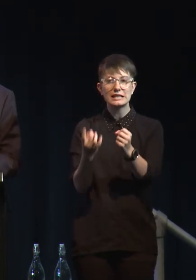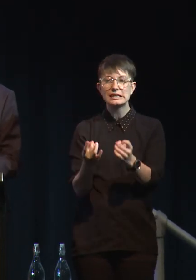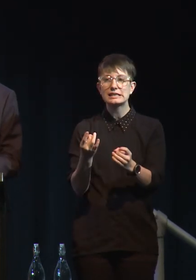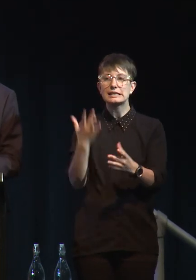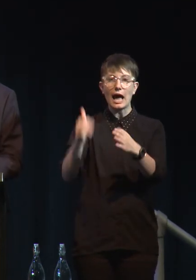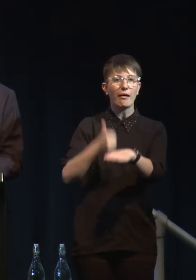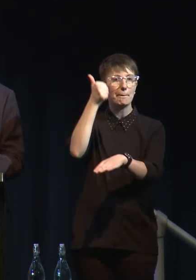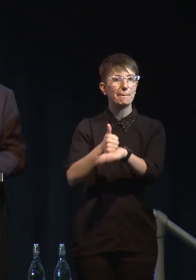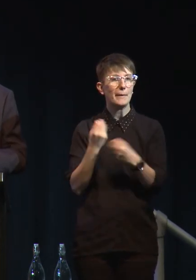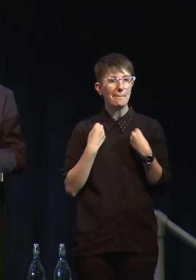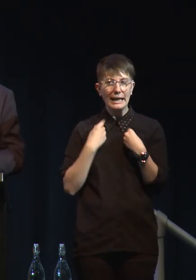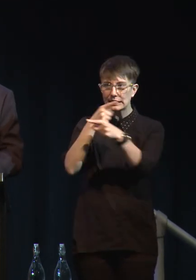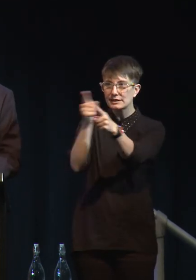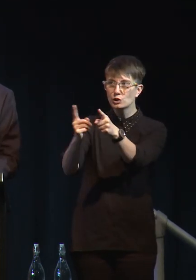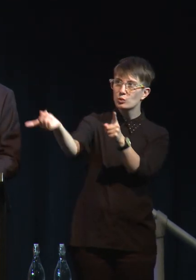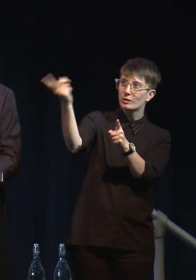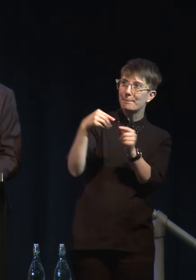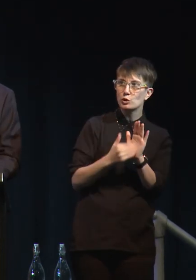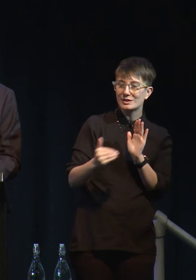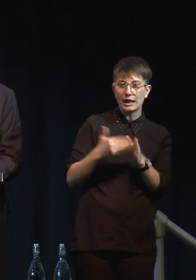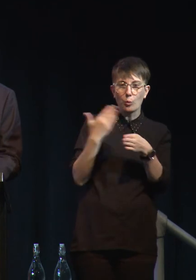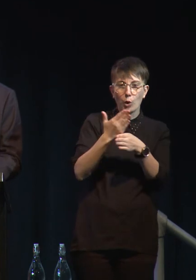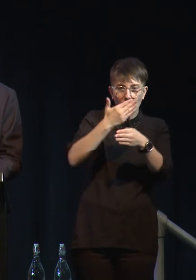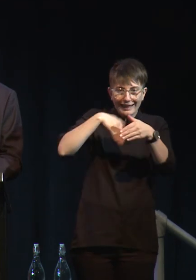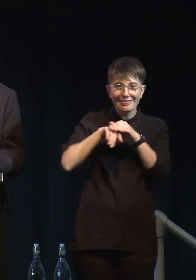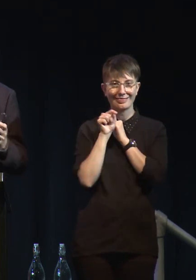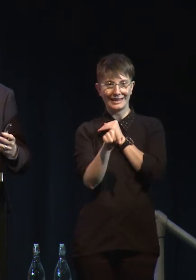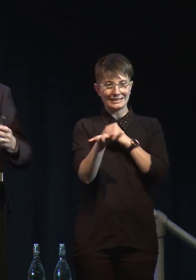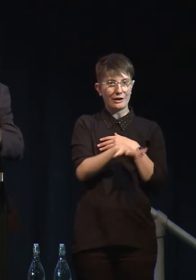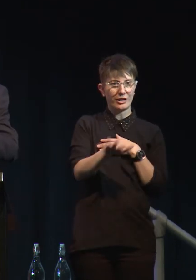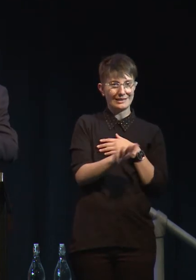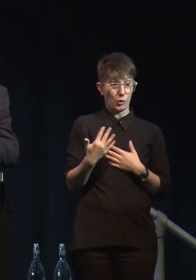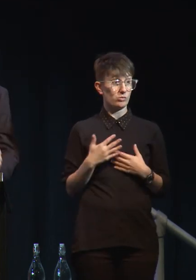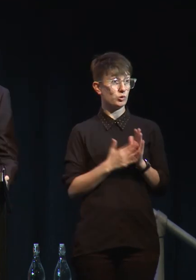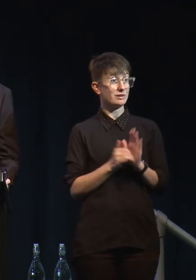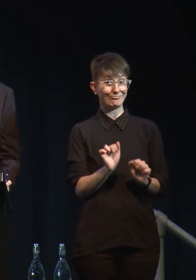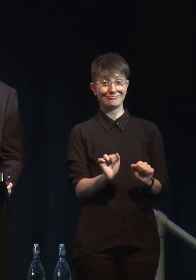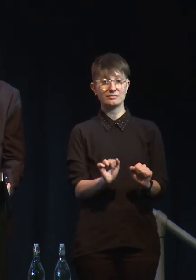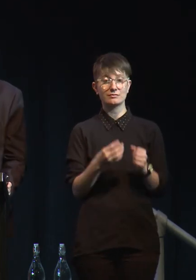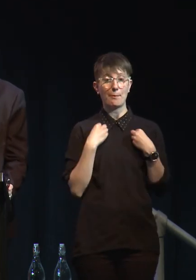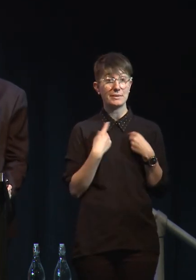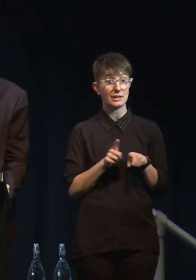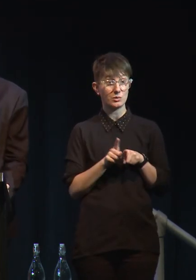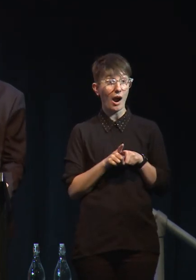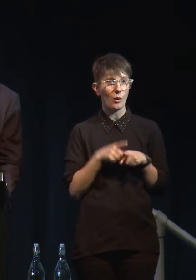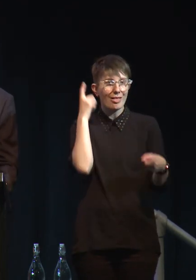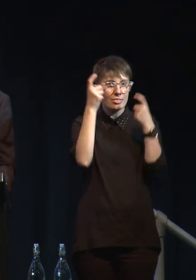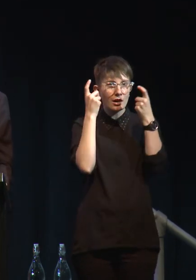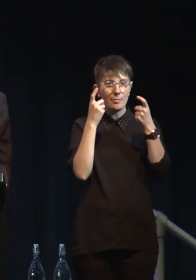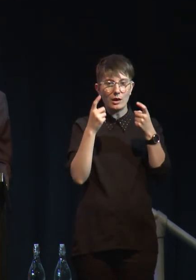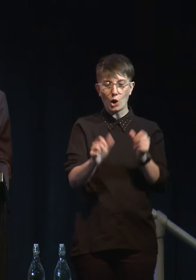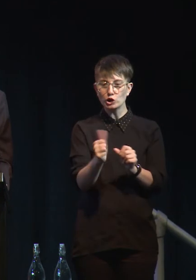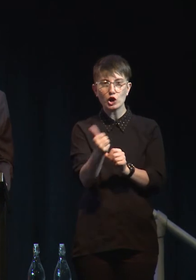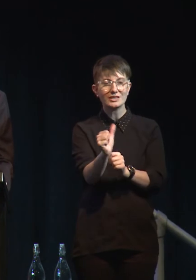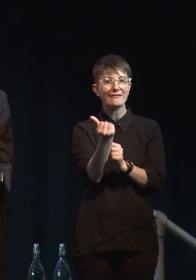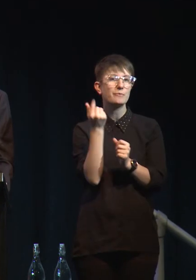whether it's new food products, whether it's new ag technology that feeds into these new types of alternative meat and